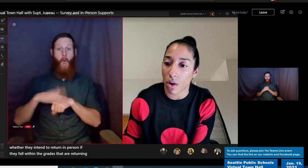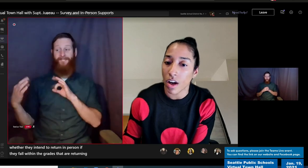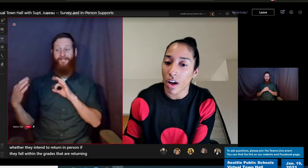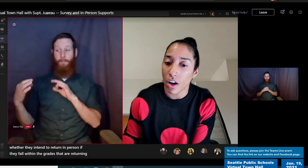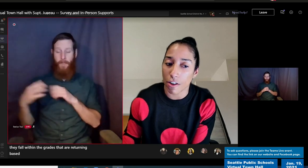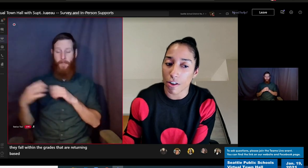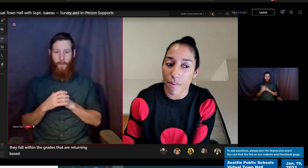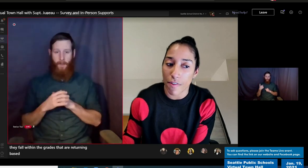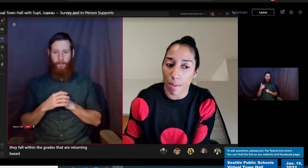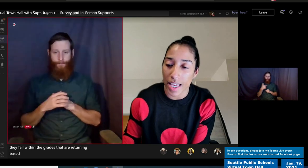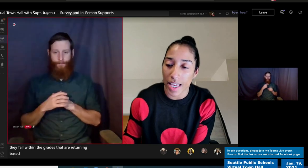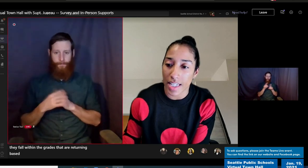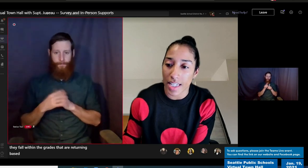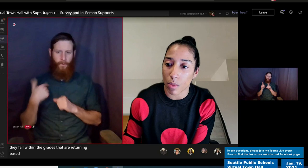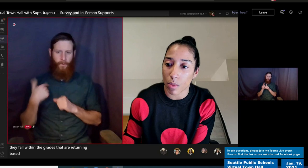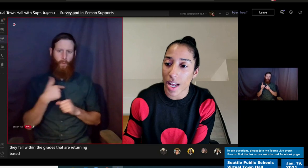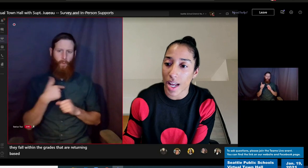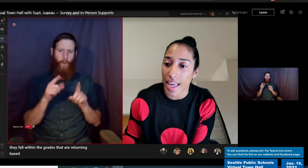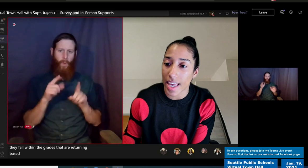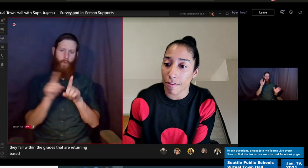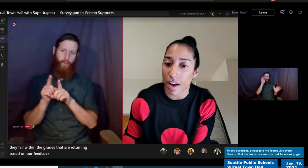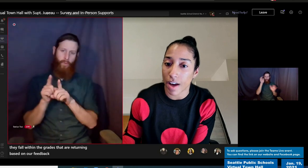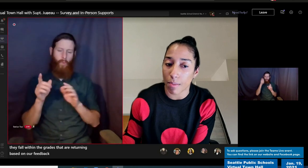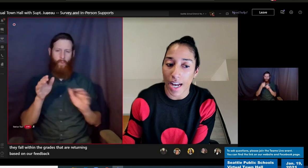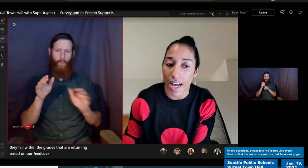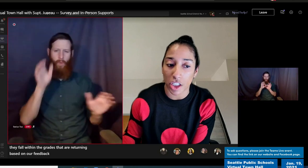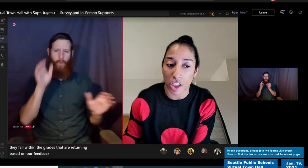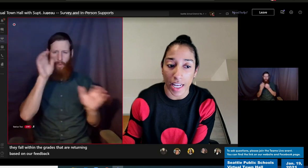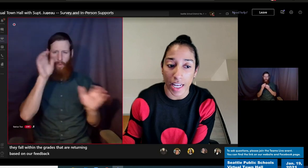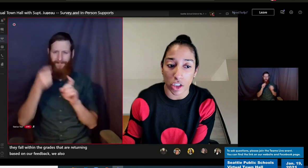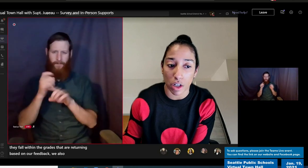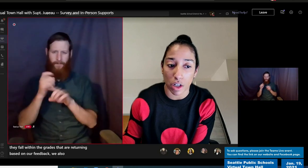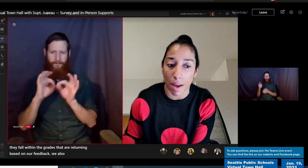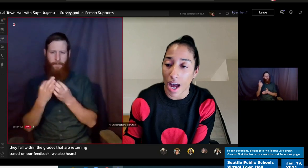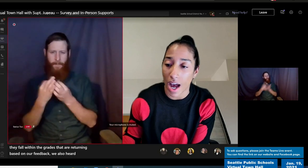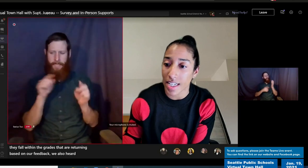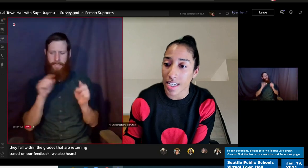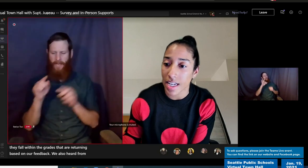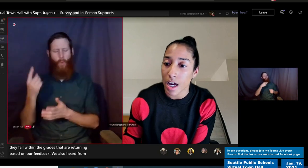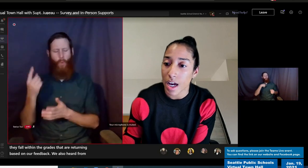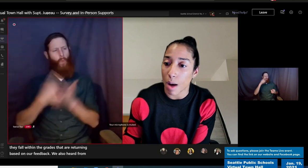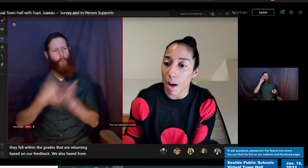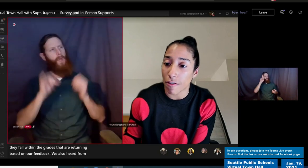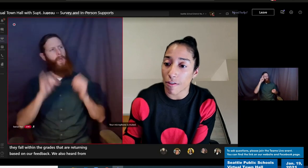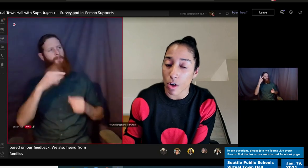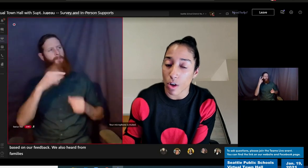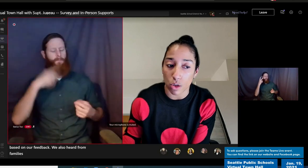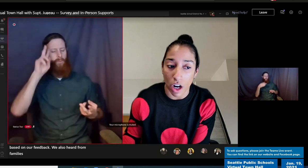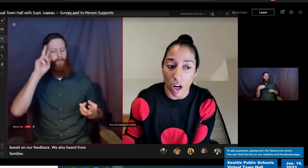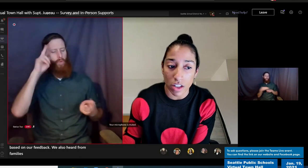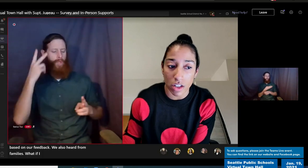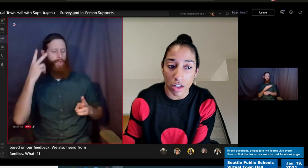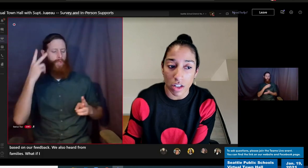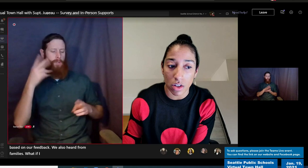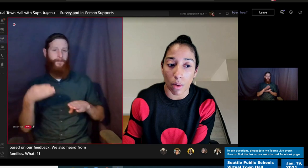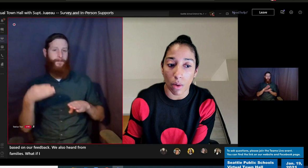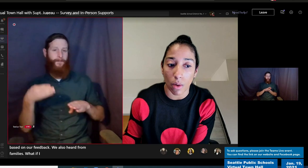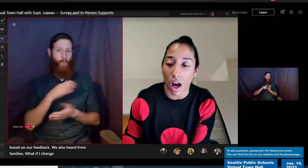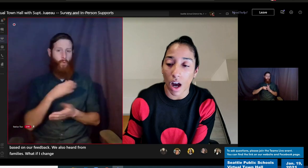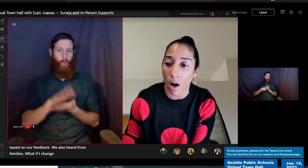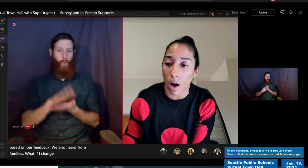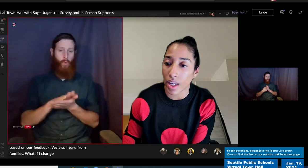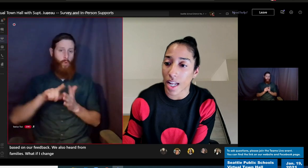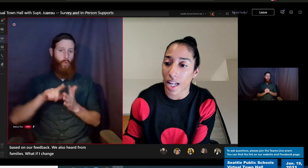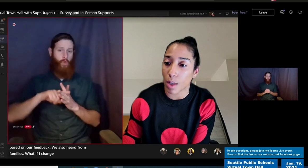heard from families. What if I change my mind before school starts? So we